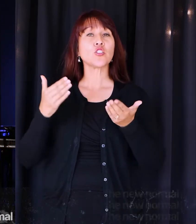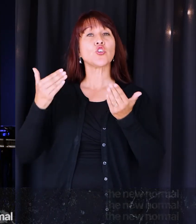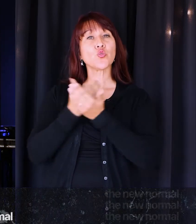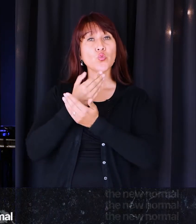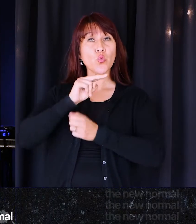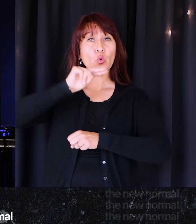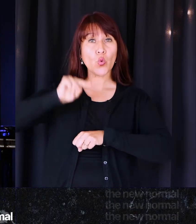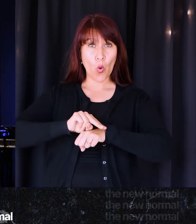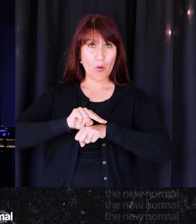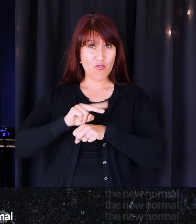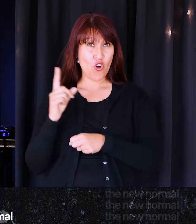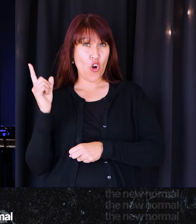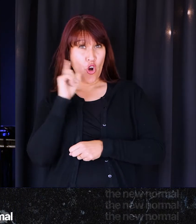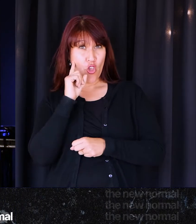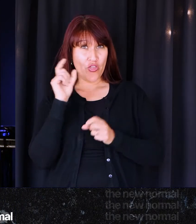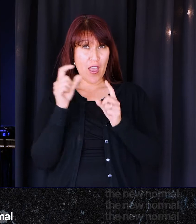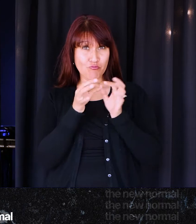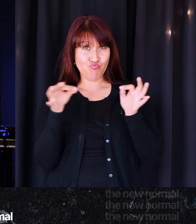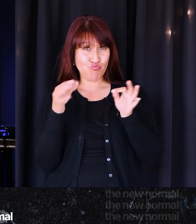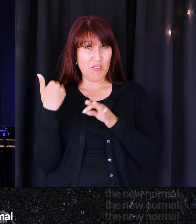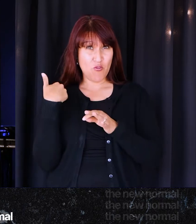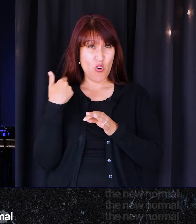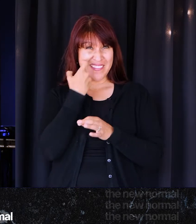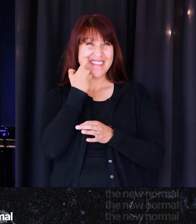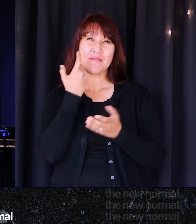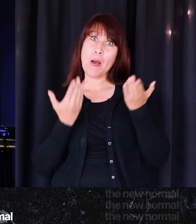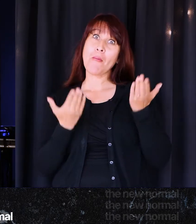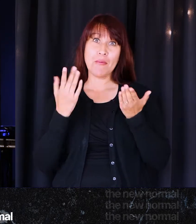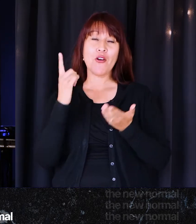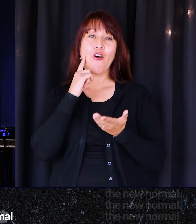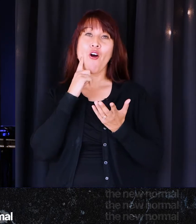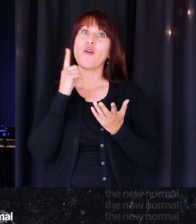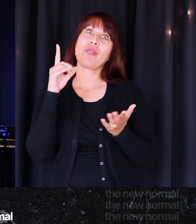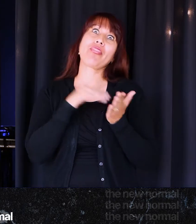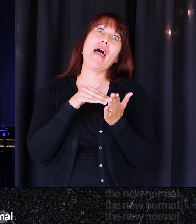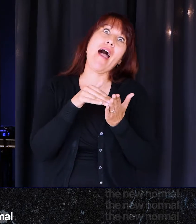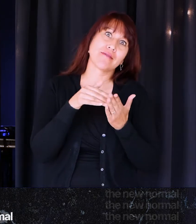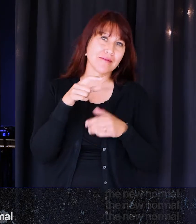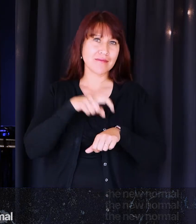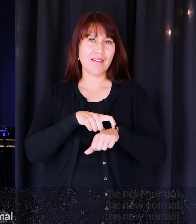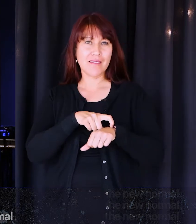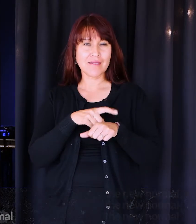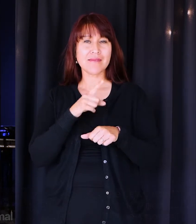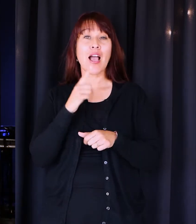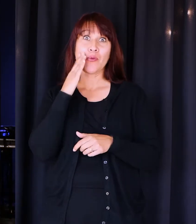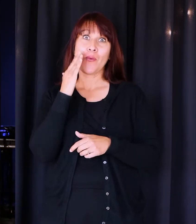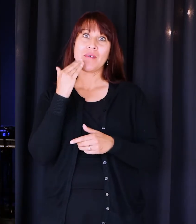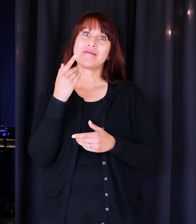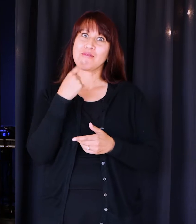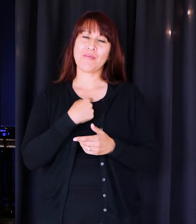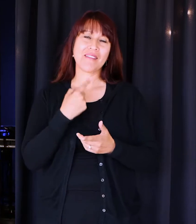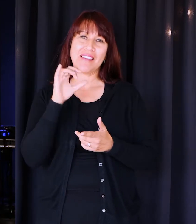Normal. Have you heard that term lately? I bet you've heard it a thousand times. I know I have.